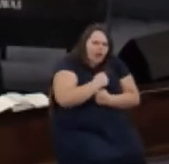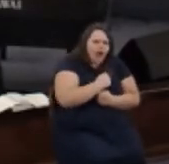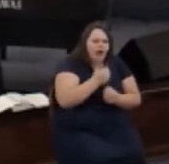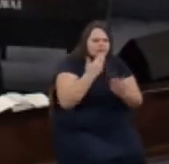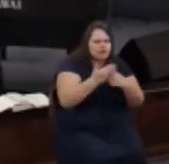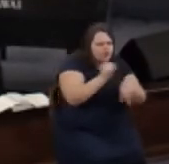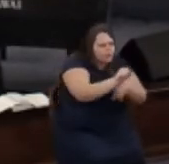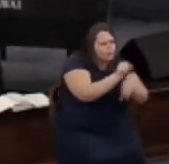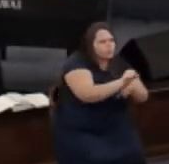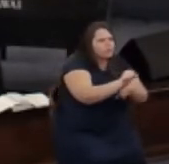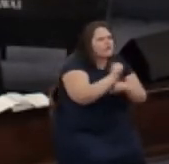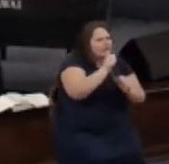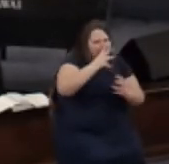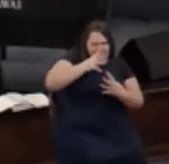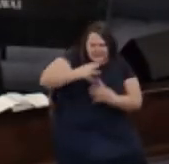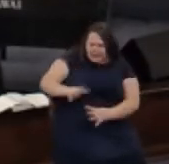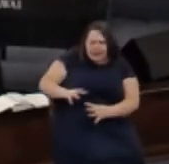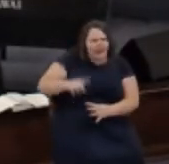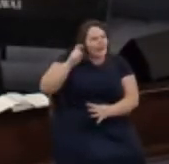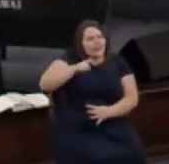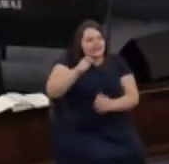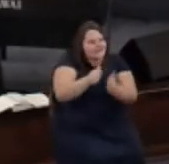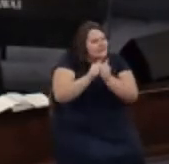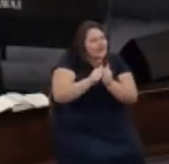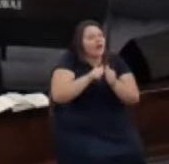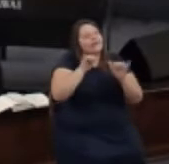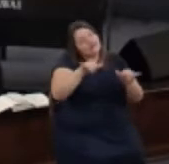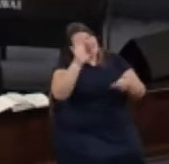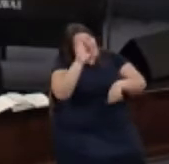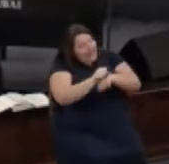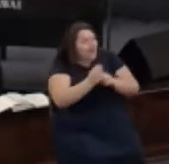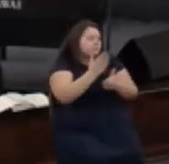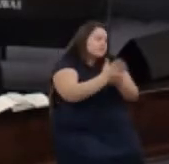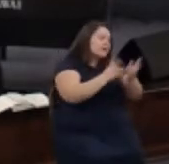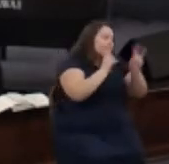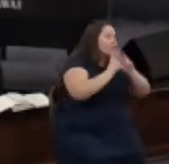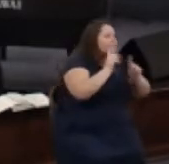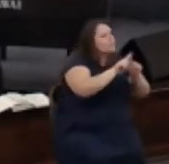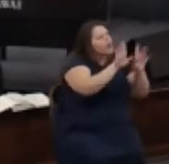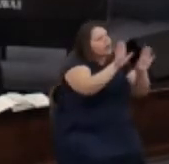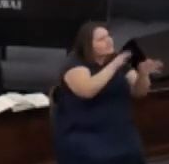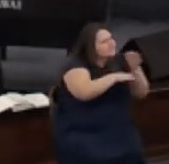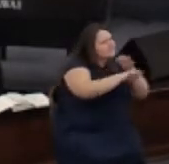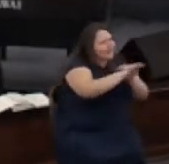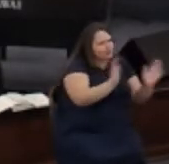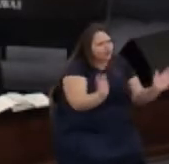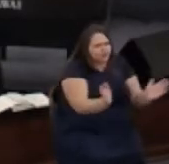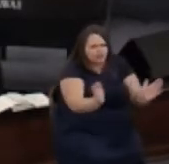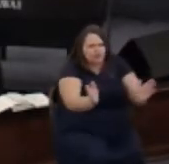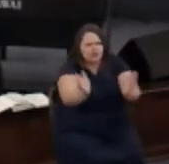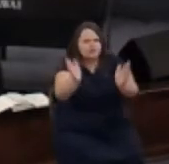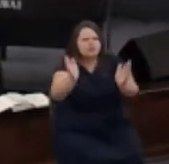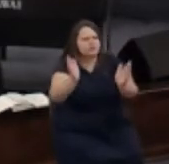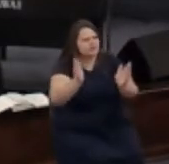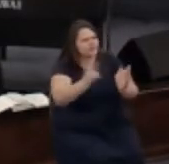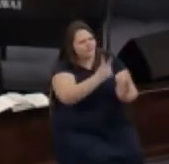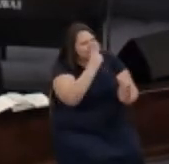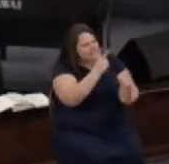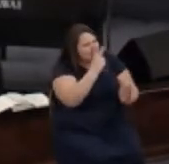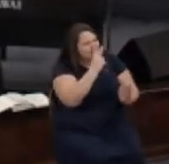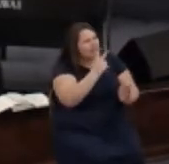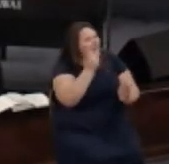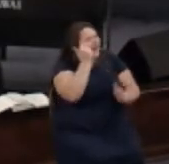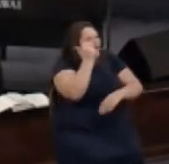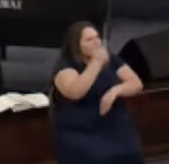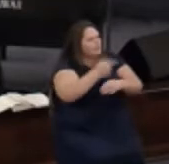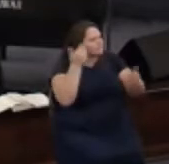not neglecting to meet together as is the habit of some but encouraging one another and all the more as you see the day drawing near